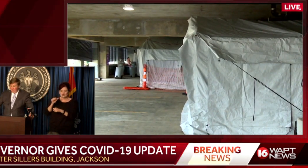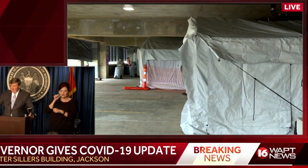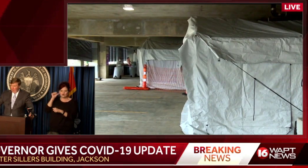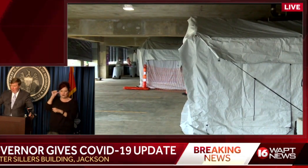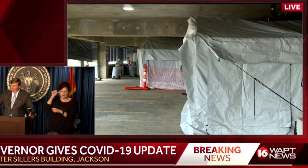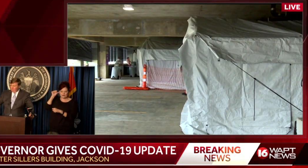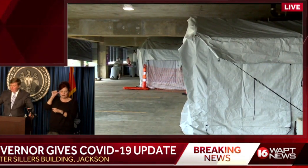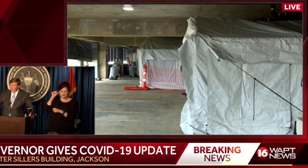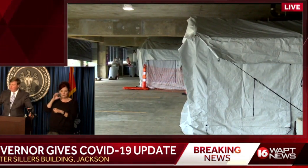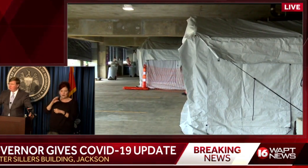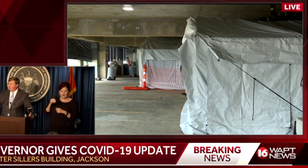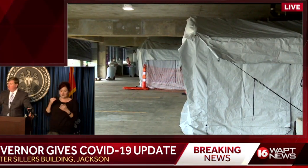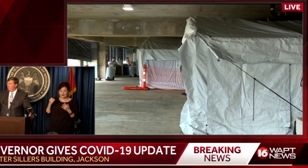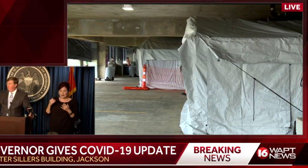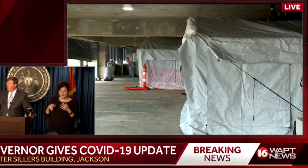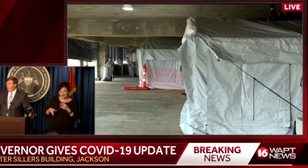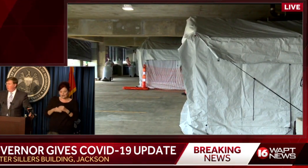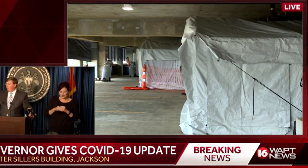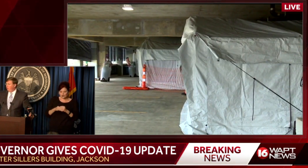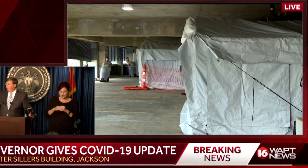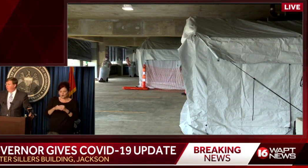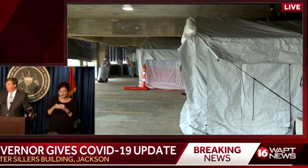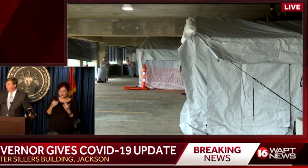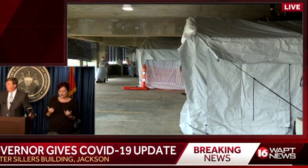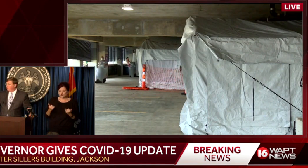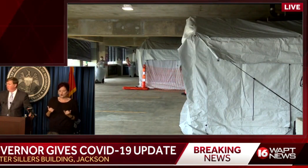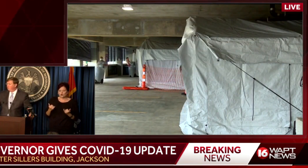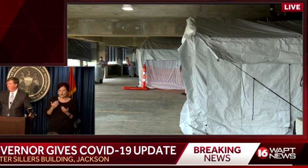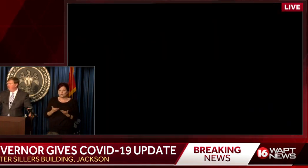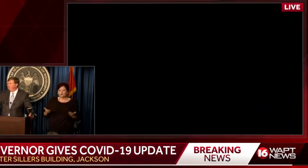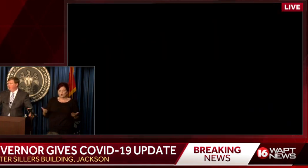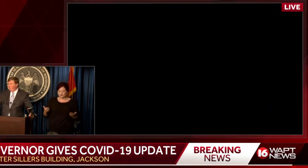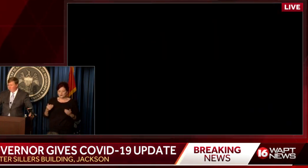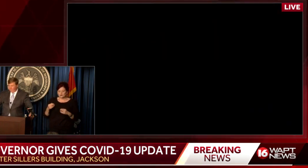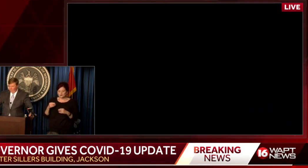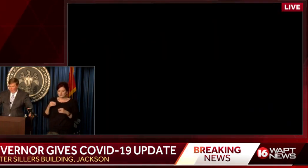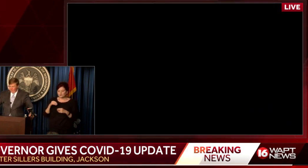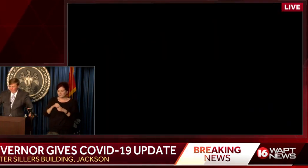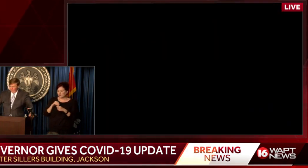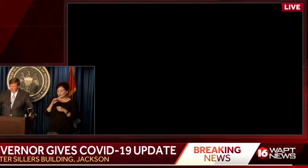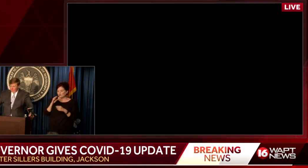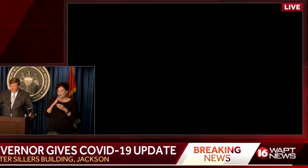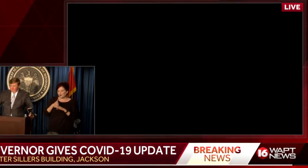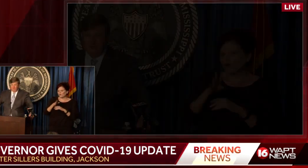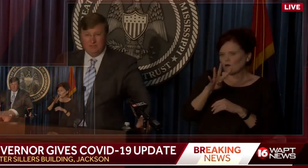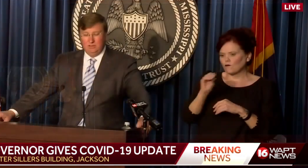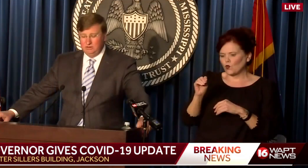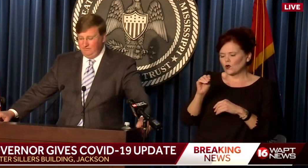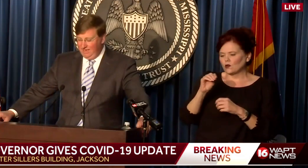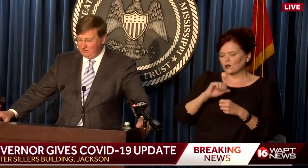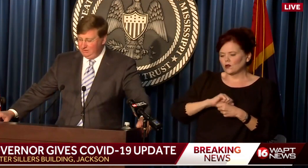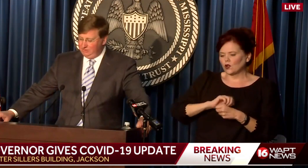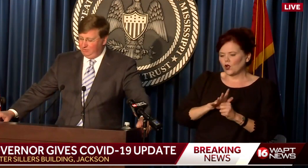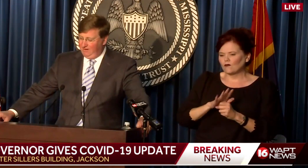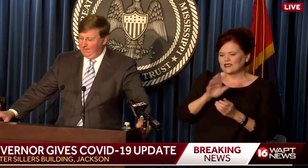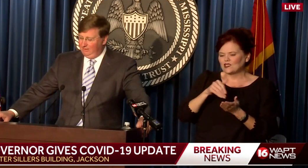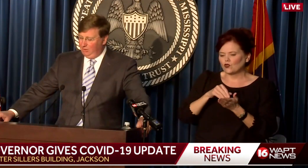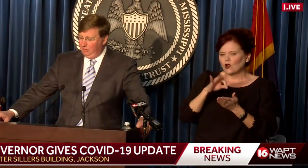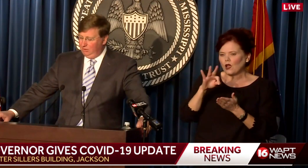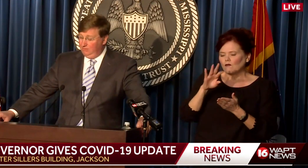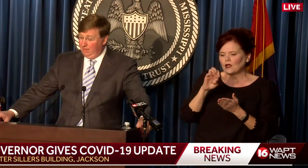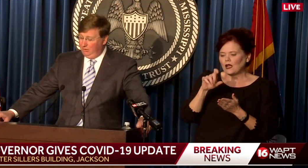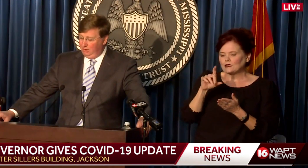and are, in addition to the current resources in over 40 COVID centers of excellence